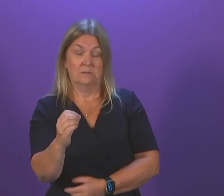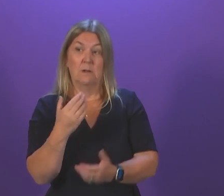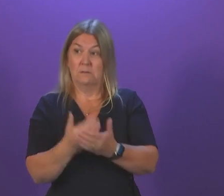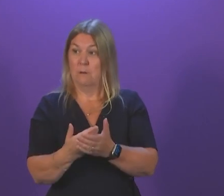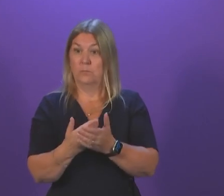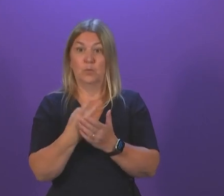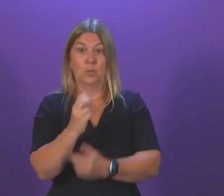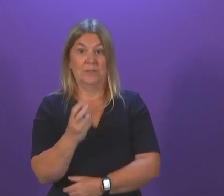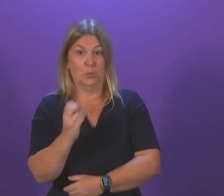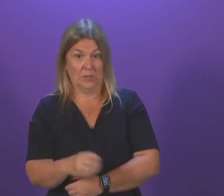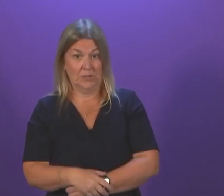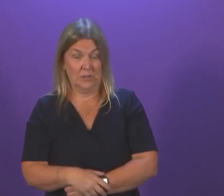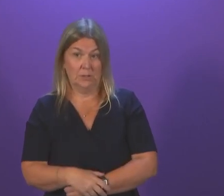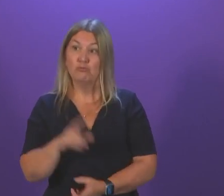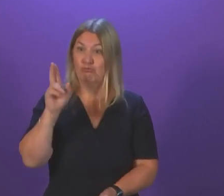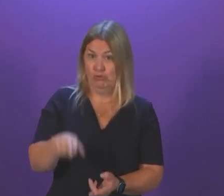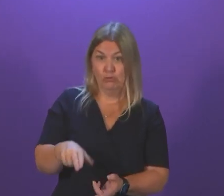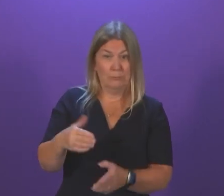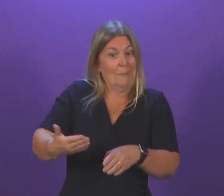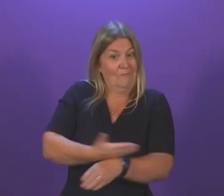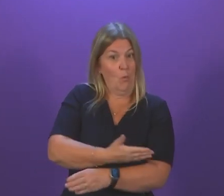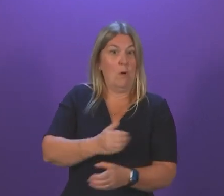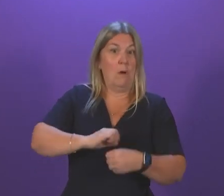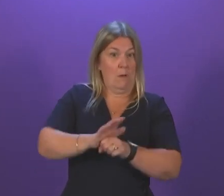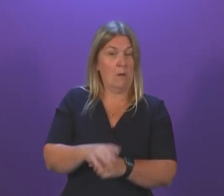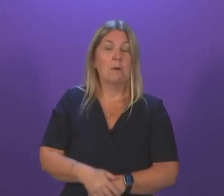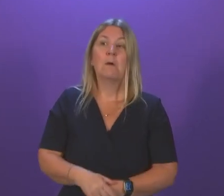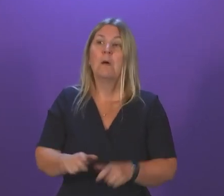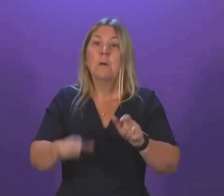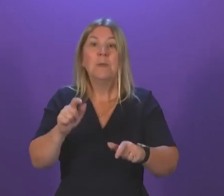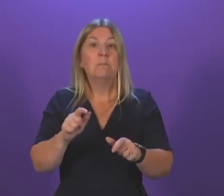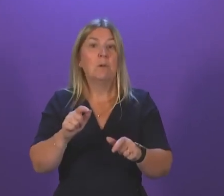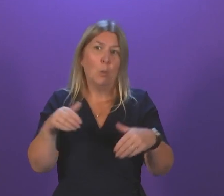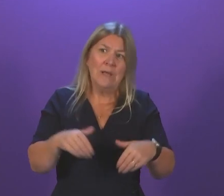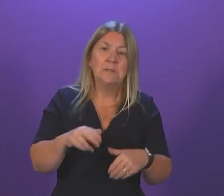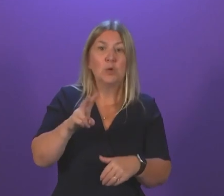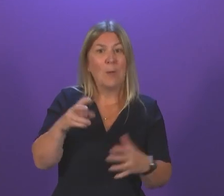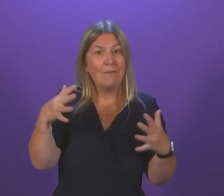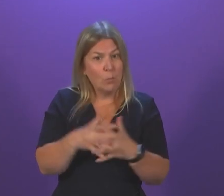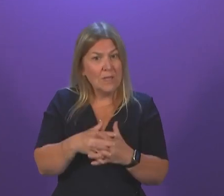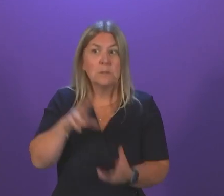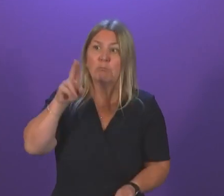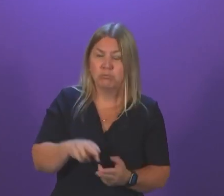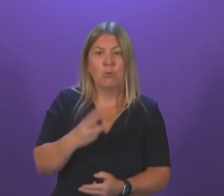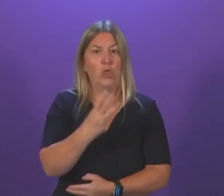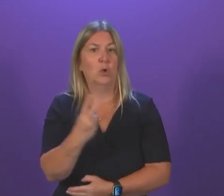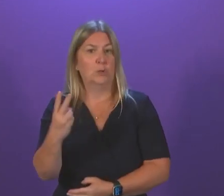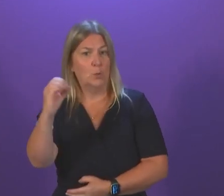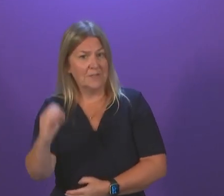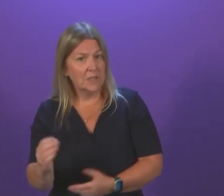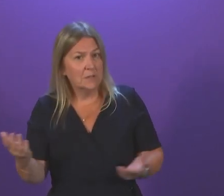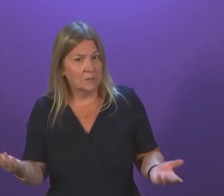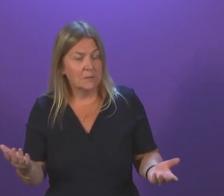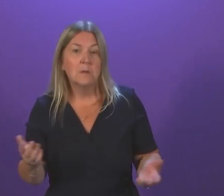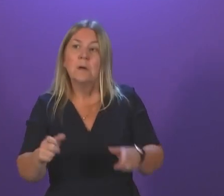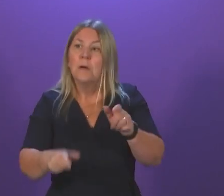just before the pandemic struck. The numbers who were waiting over 12 weeks had fallen by over 32%. The number of patients